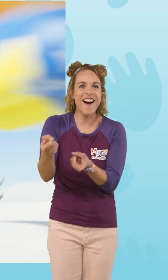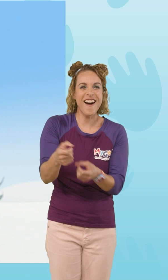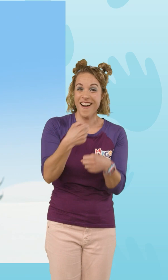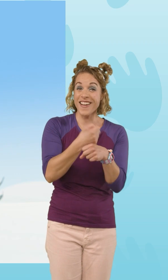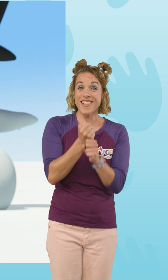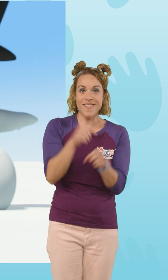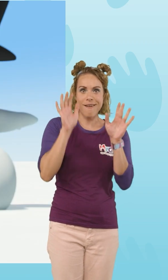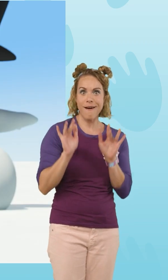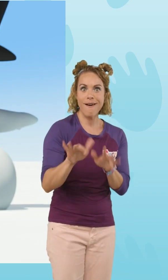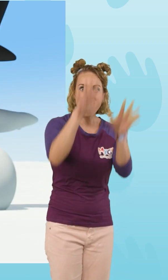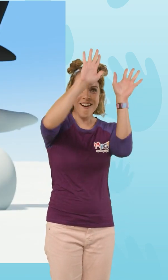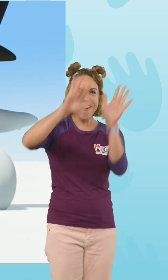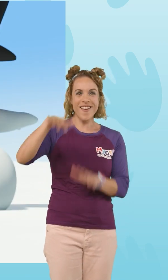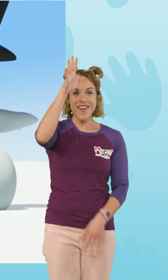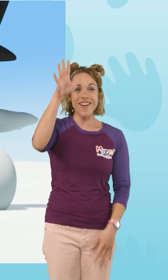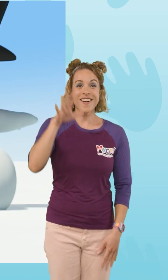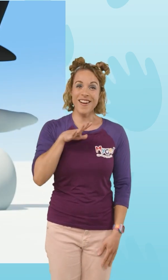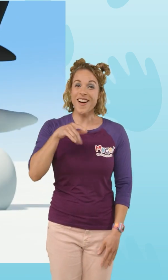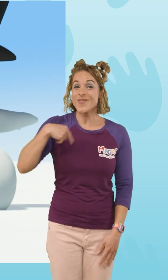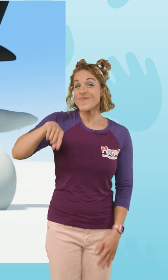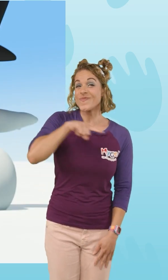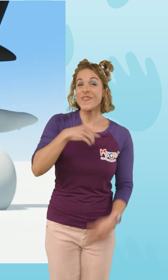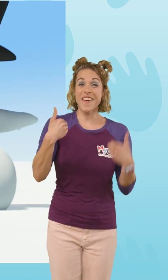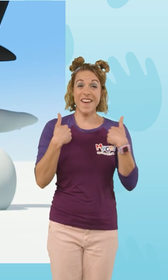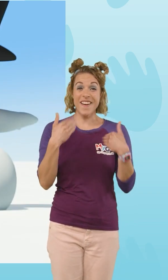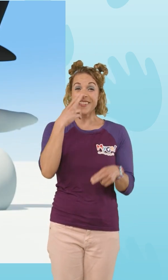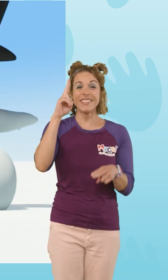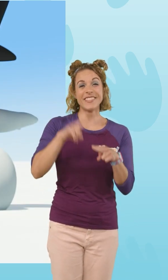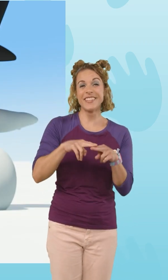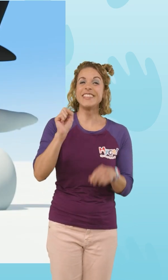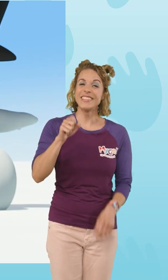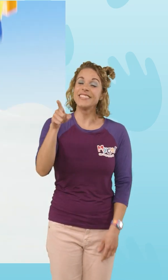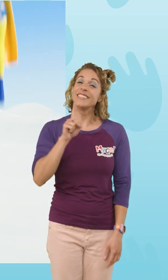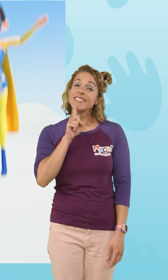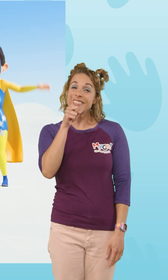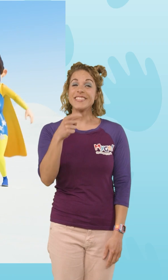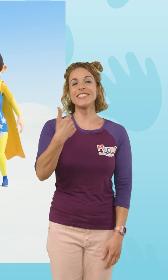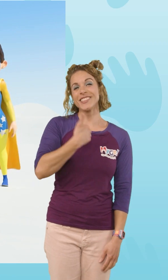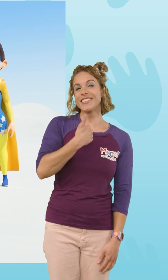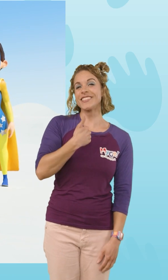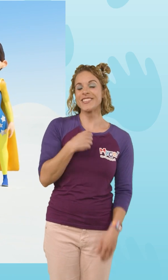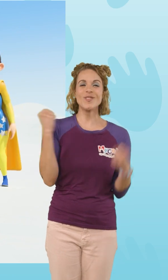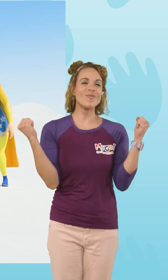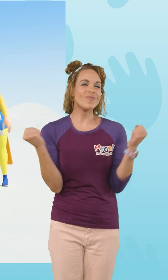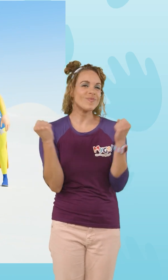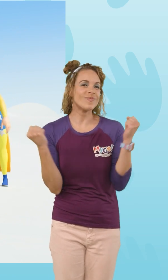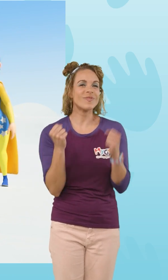She makes a magic snowman and we have such fun Yes, she really is our own winter